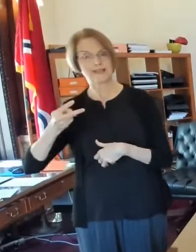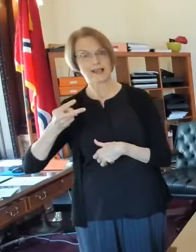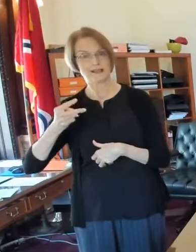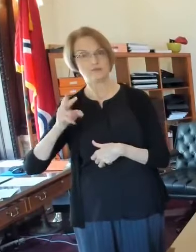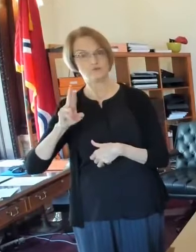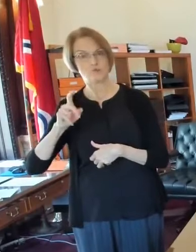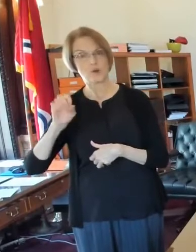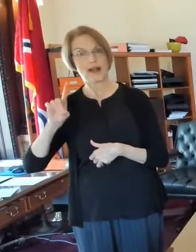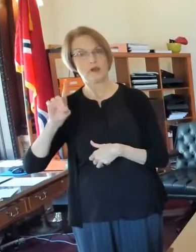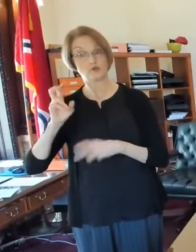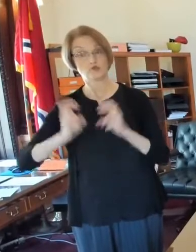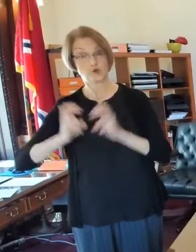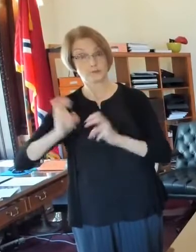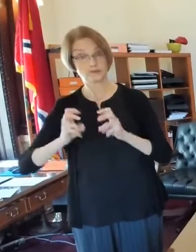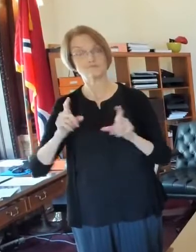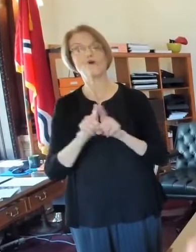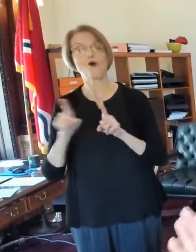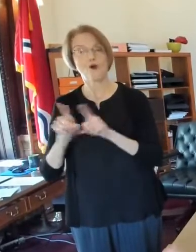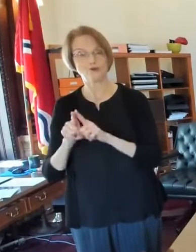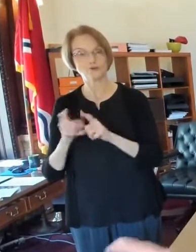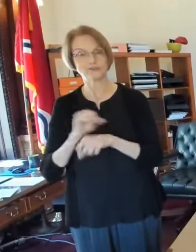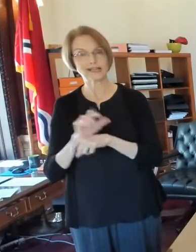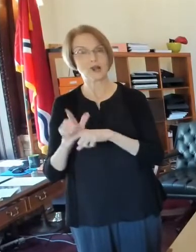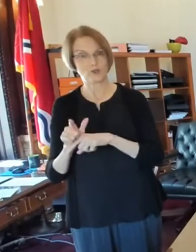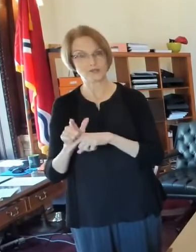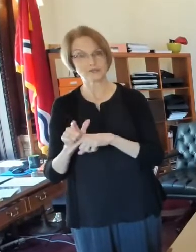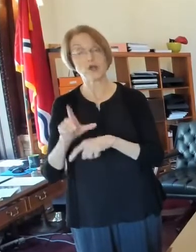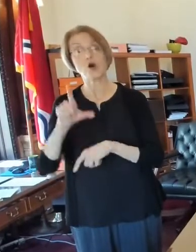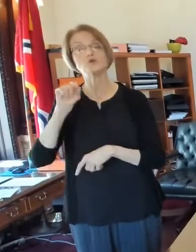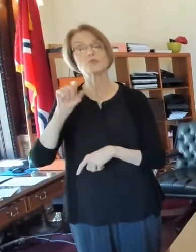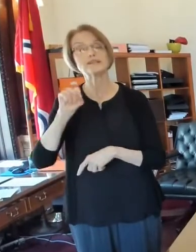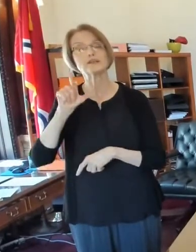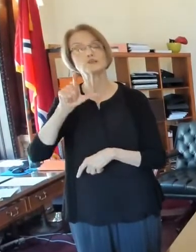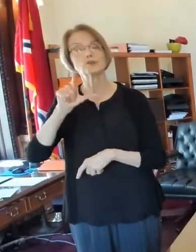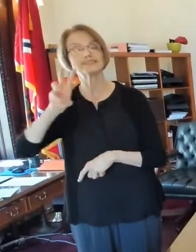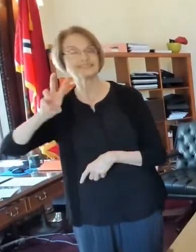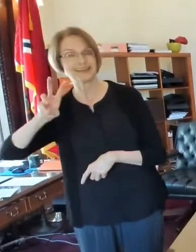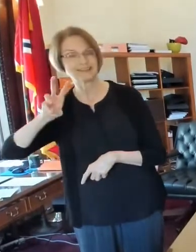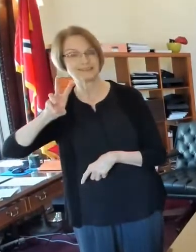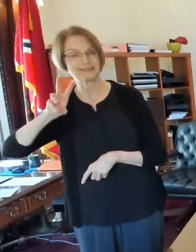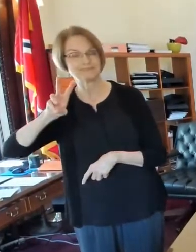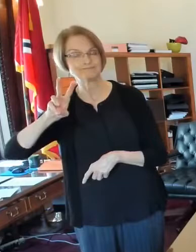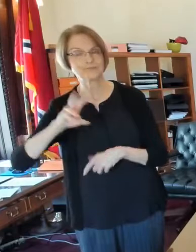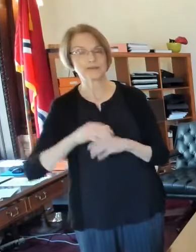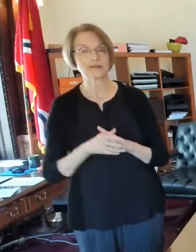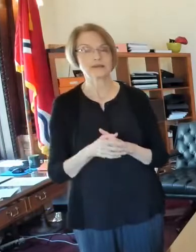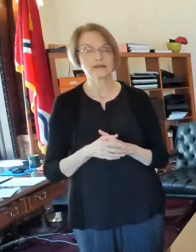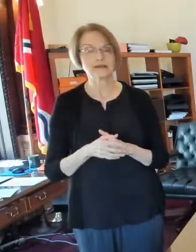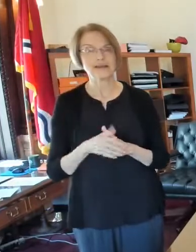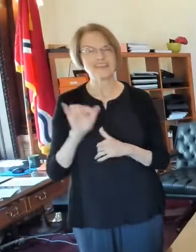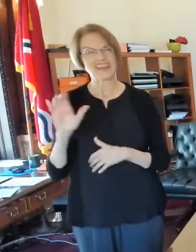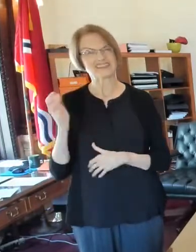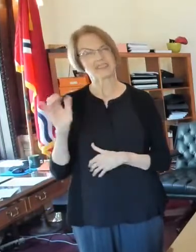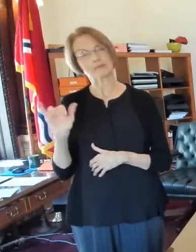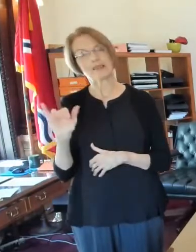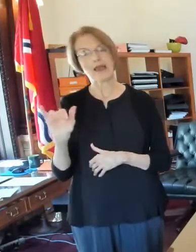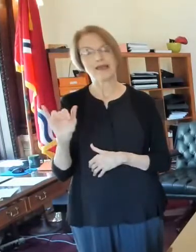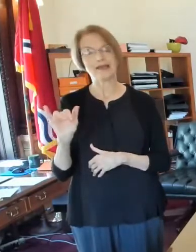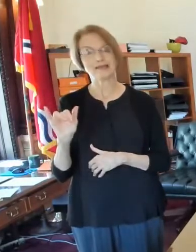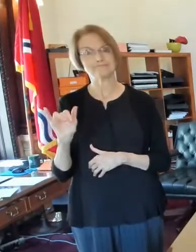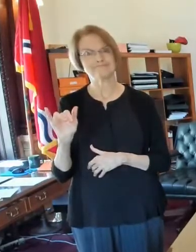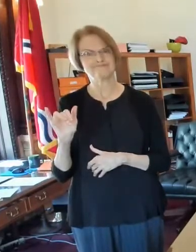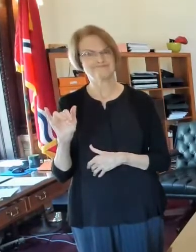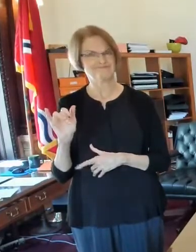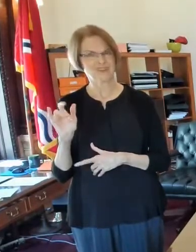uh, tournaments will also be in St. Louis in 2026. So, you know, that seems like, uh, a ways